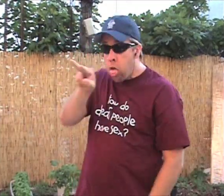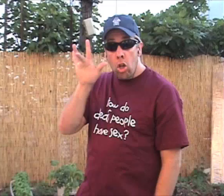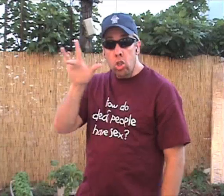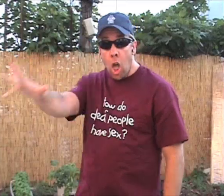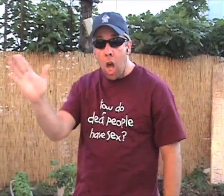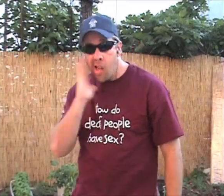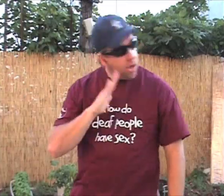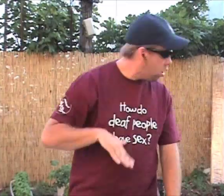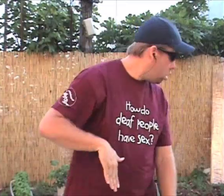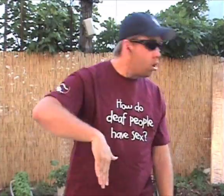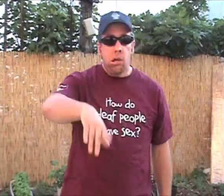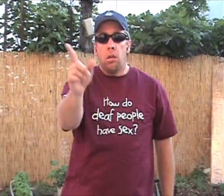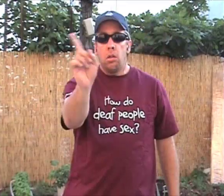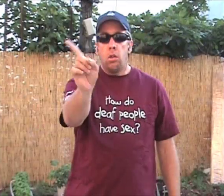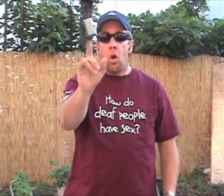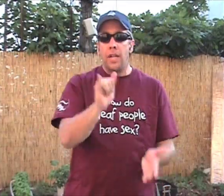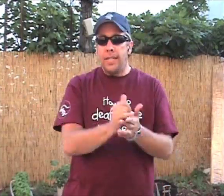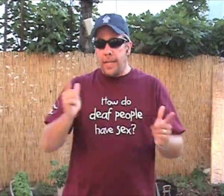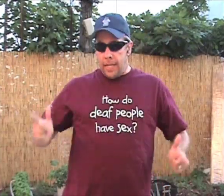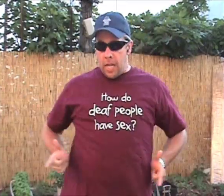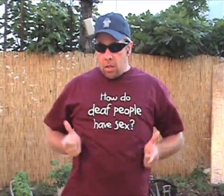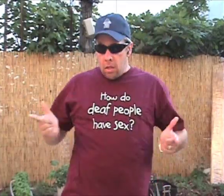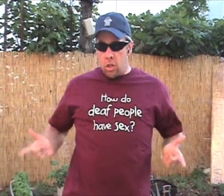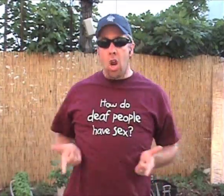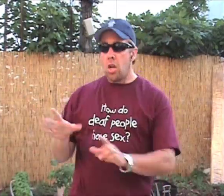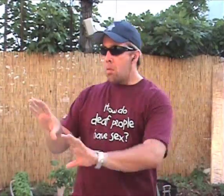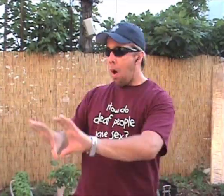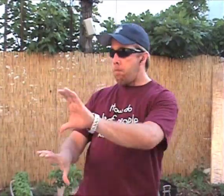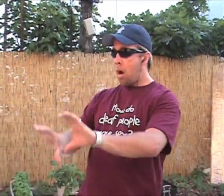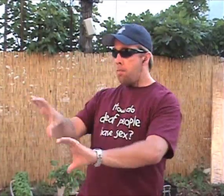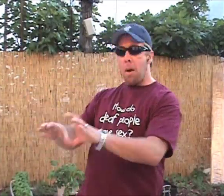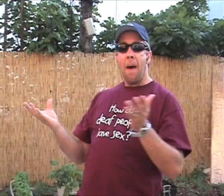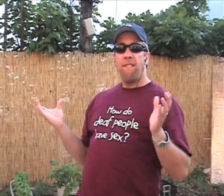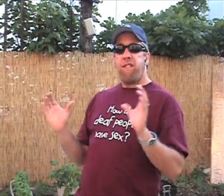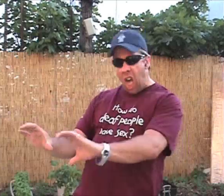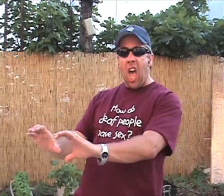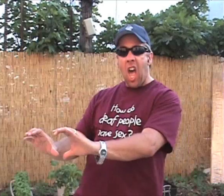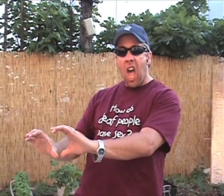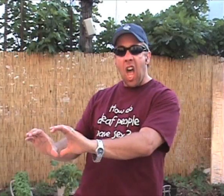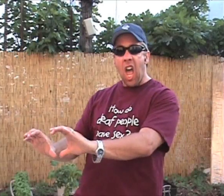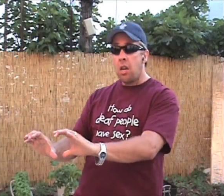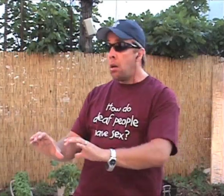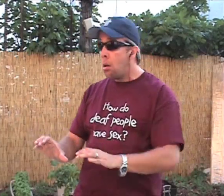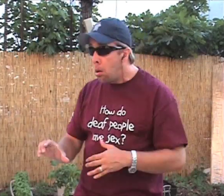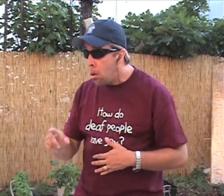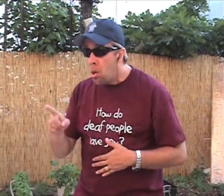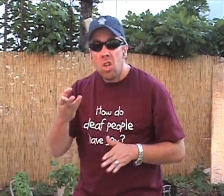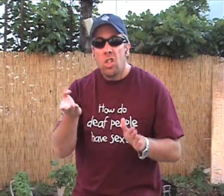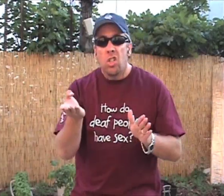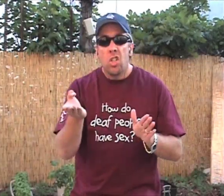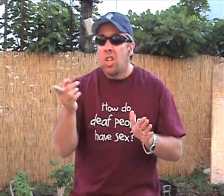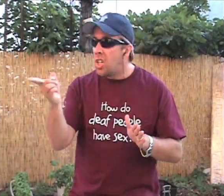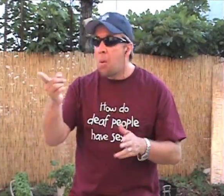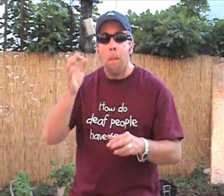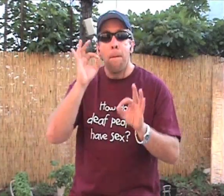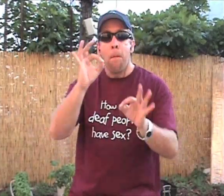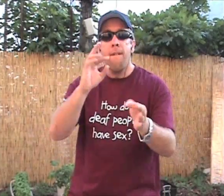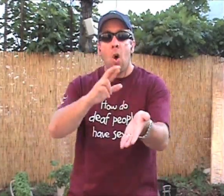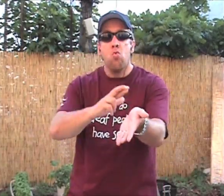but you can't touch That honky-tonk Ba-donk-a-donk Keeping perfect rhythm, make